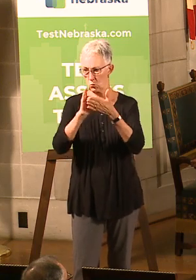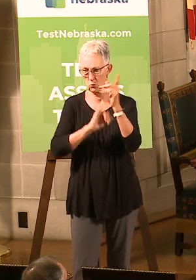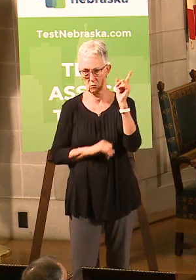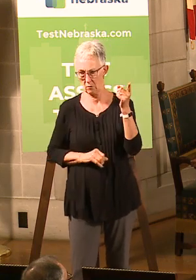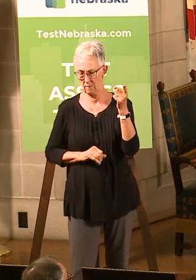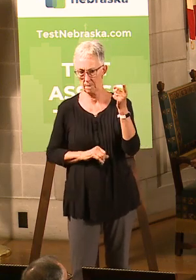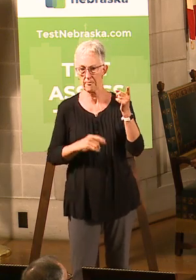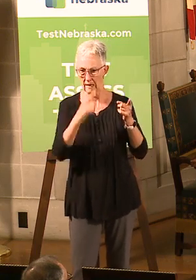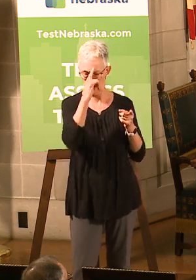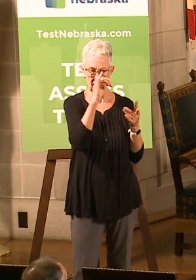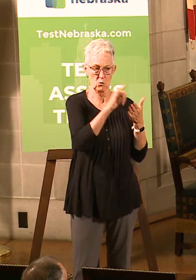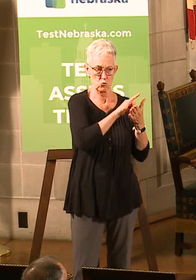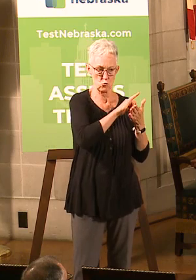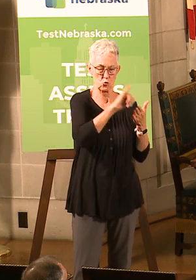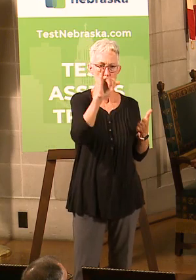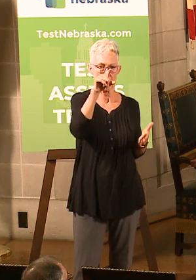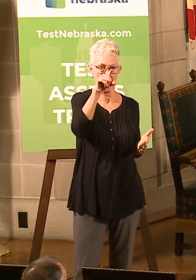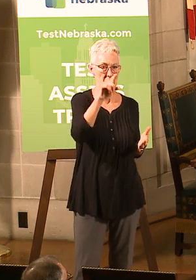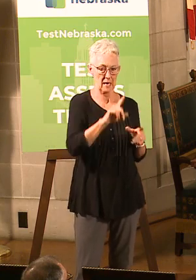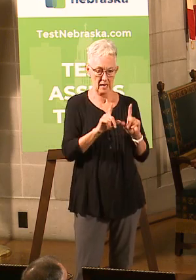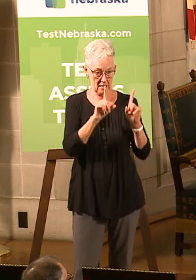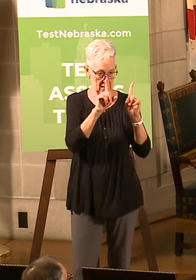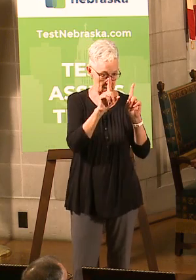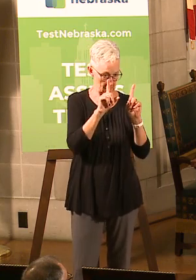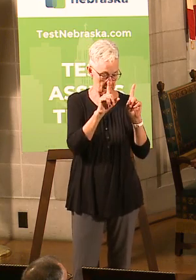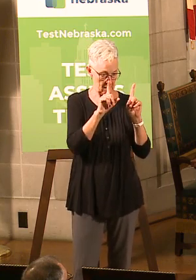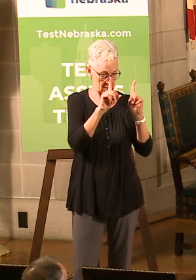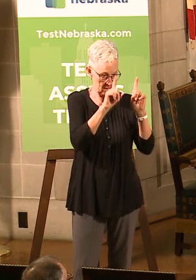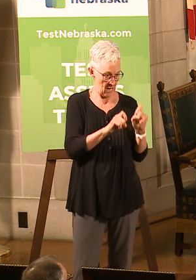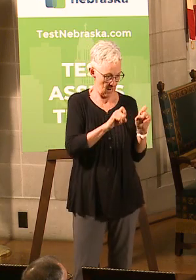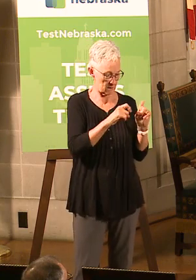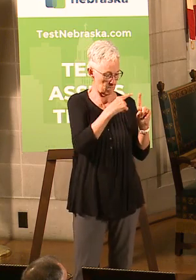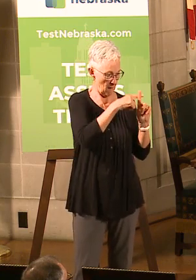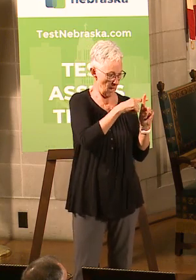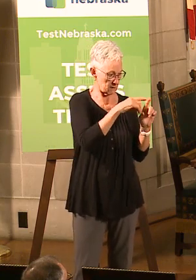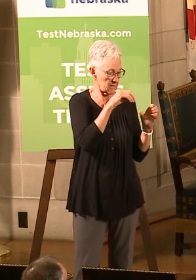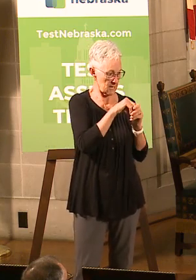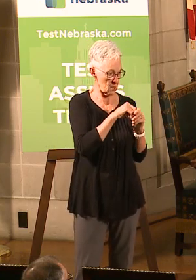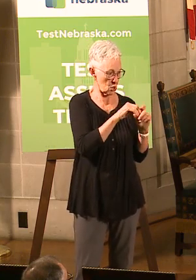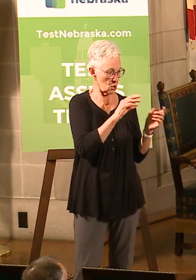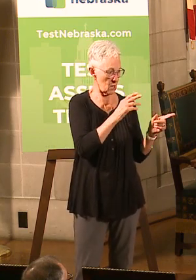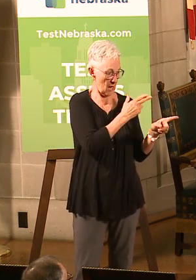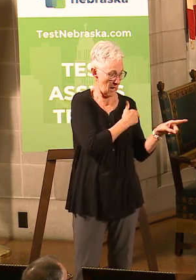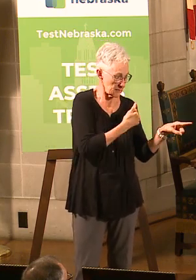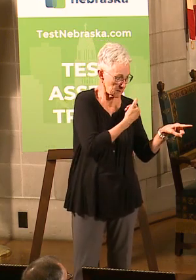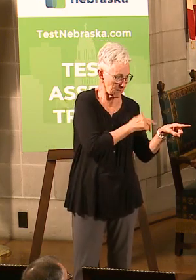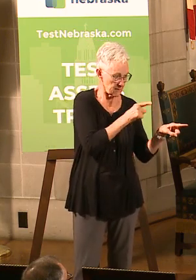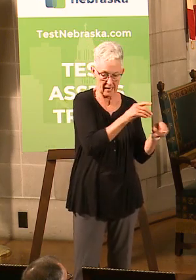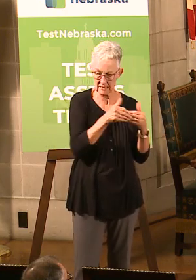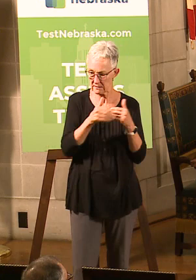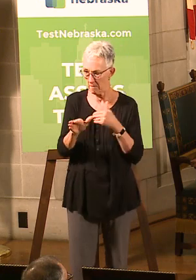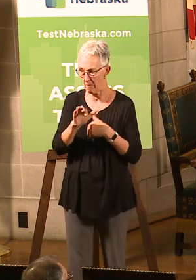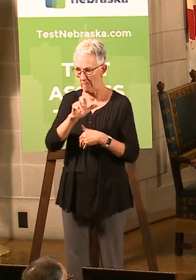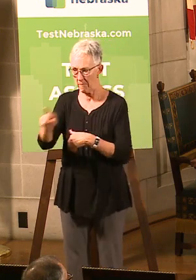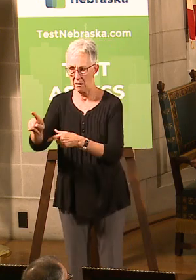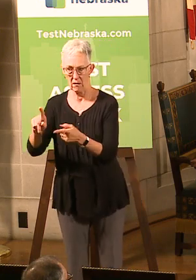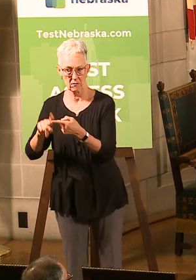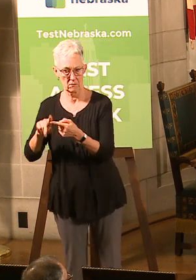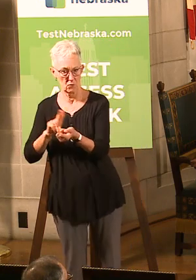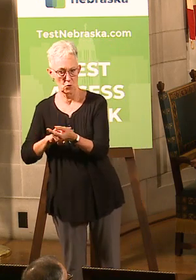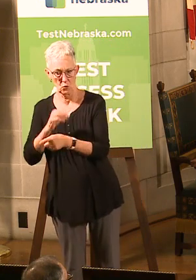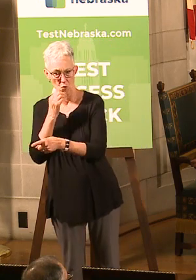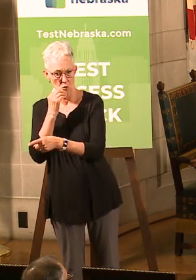was sending people back who had tested positive in the hospital back to long-term care facilities. Our policy in Nebraska is that you had to test negative before